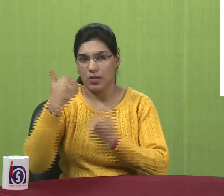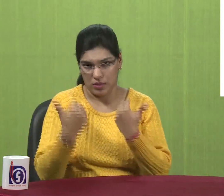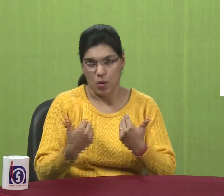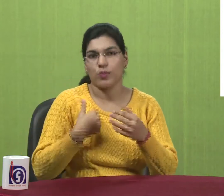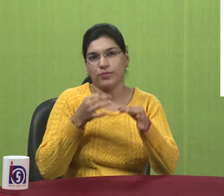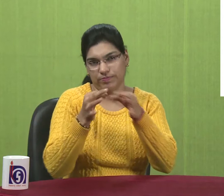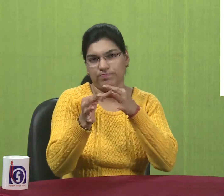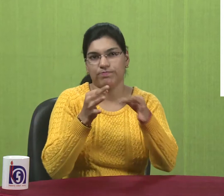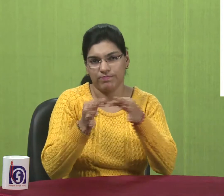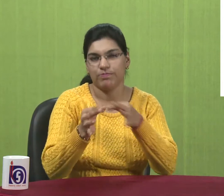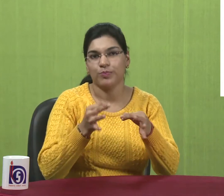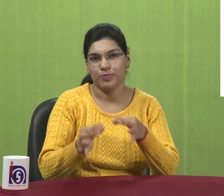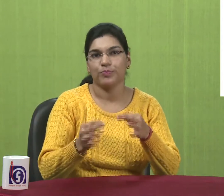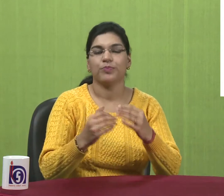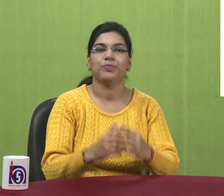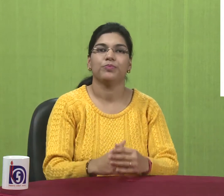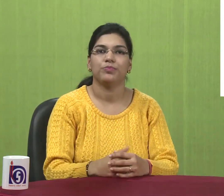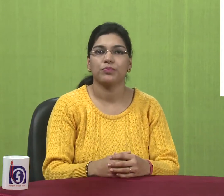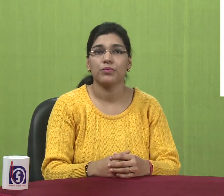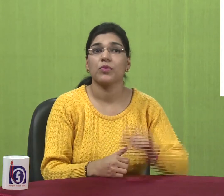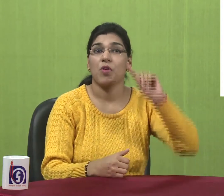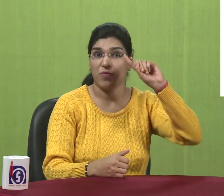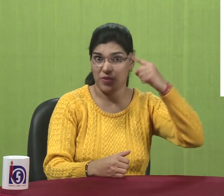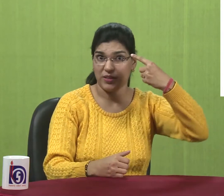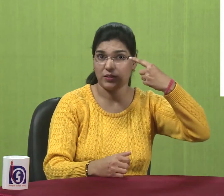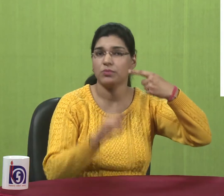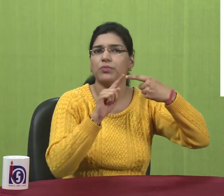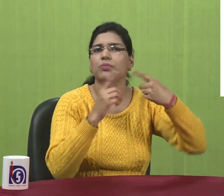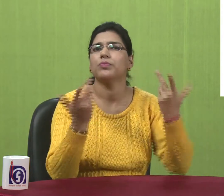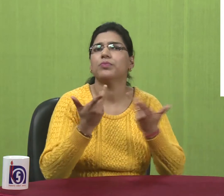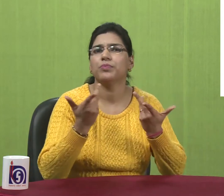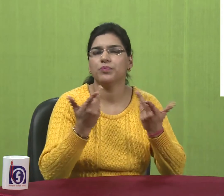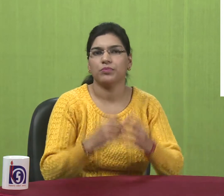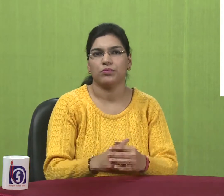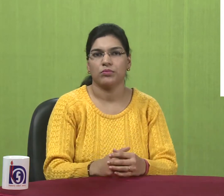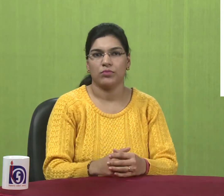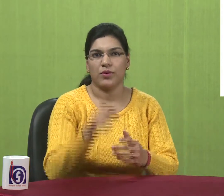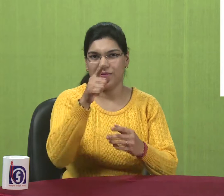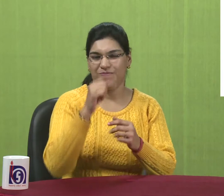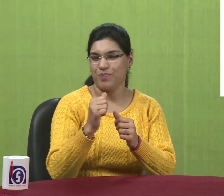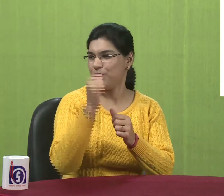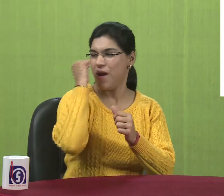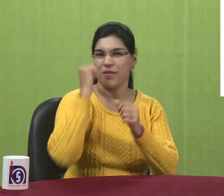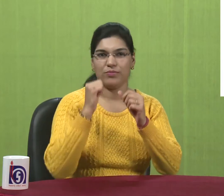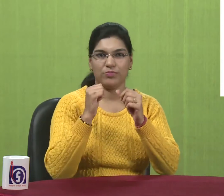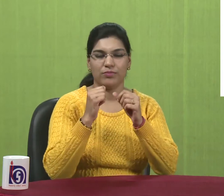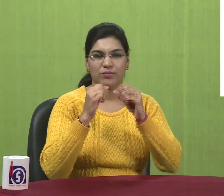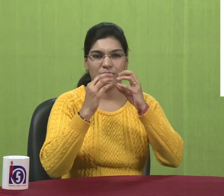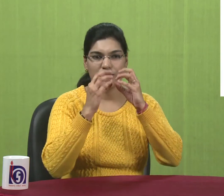I explain you how. First you can focus on